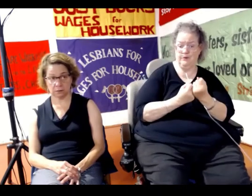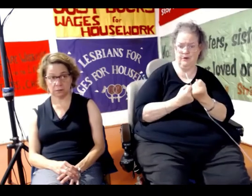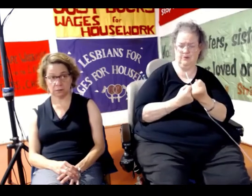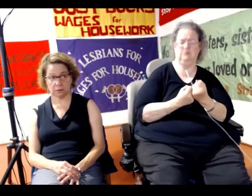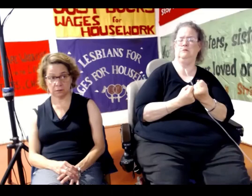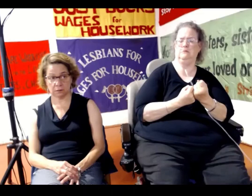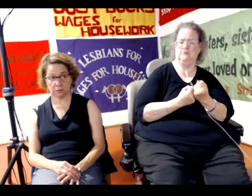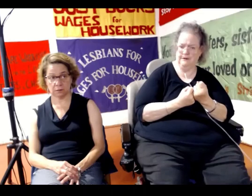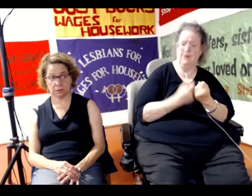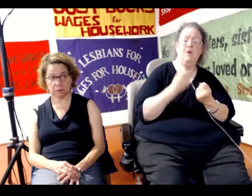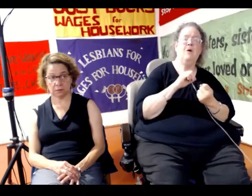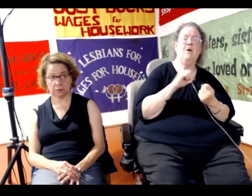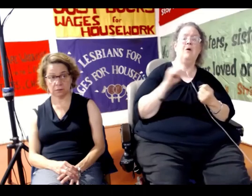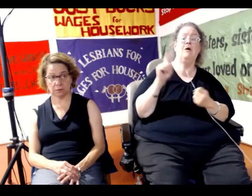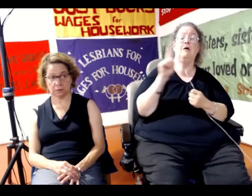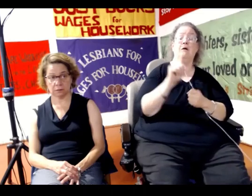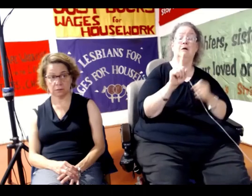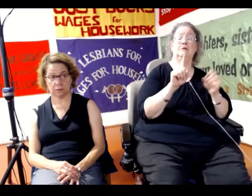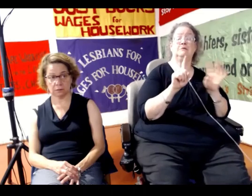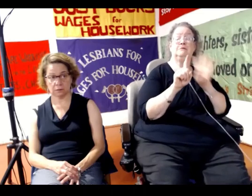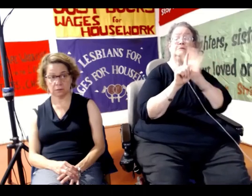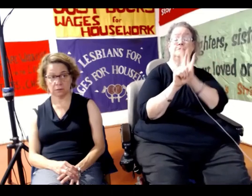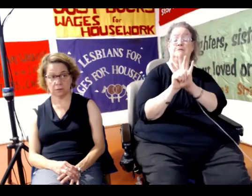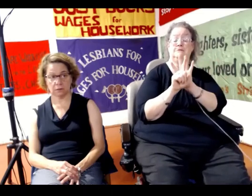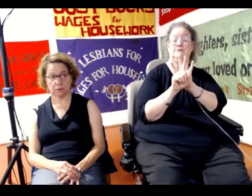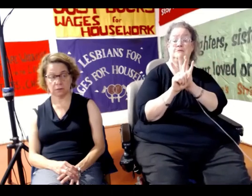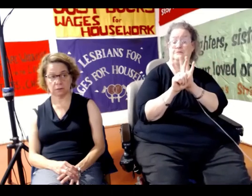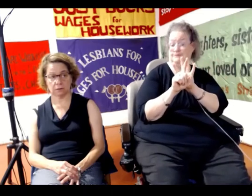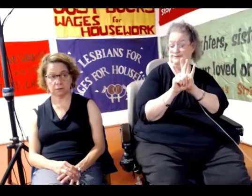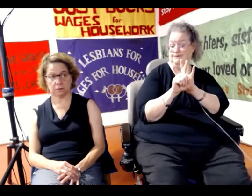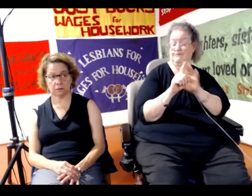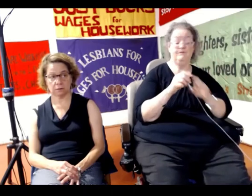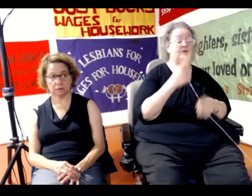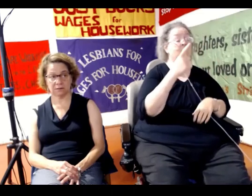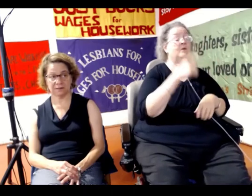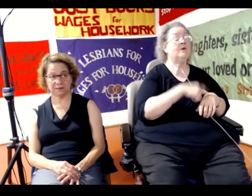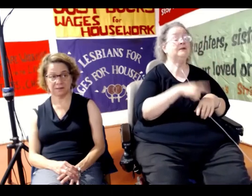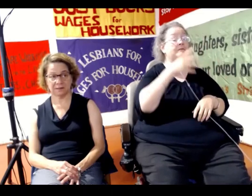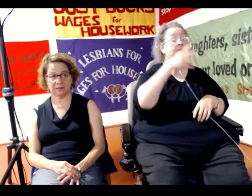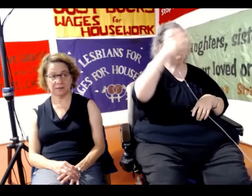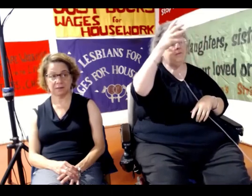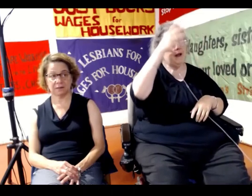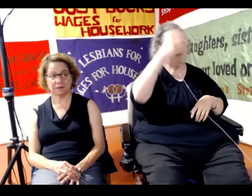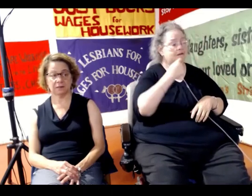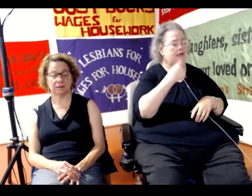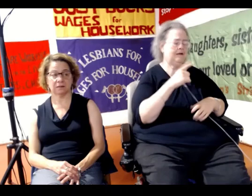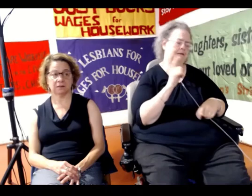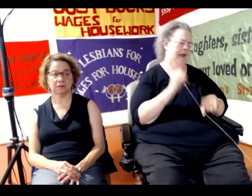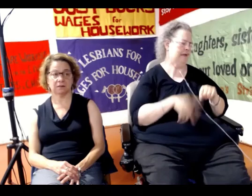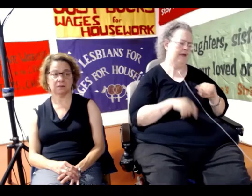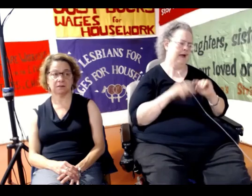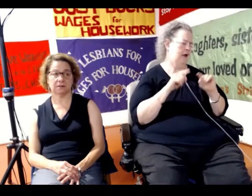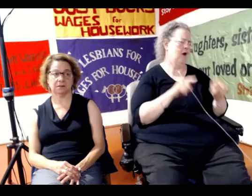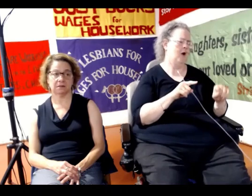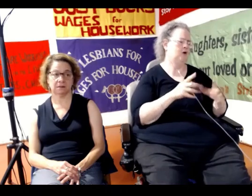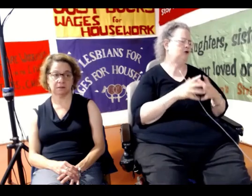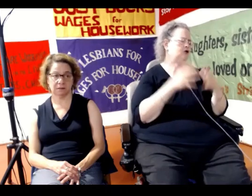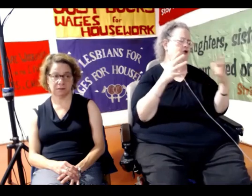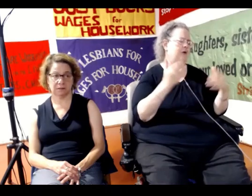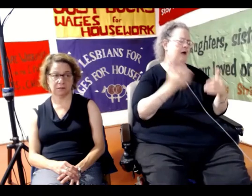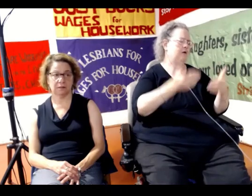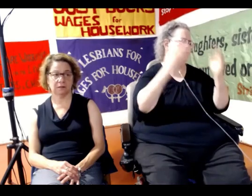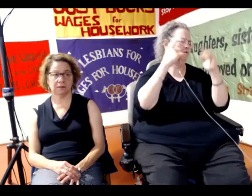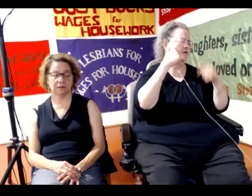least one meeting where a parent of a 15-year-old said, I can't go. This is just too much for me. You can't do that. You have to have